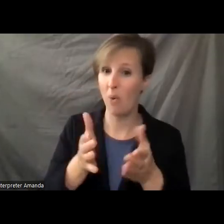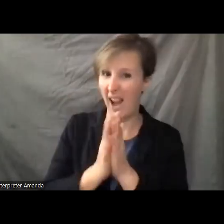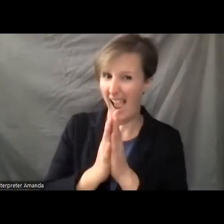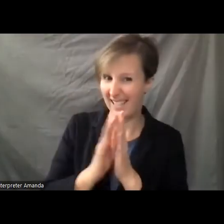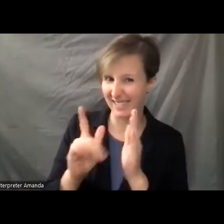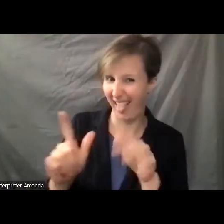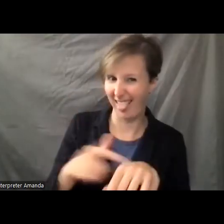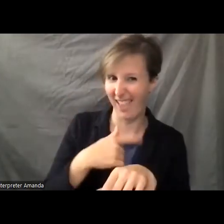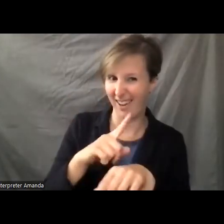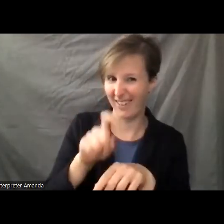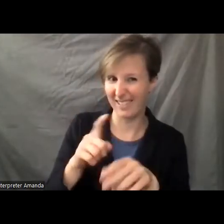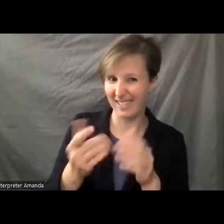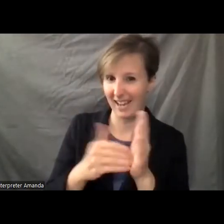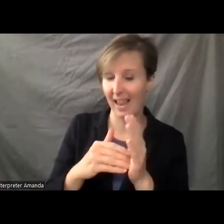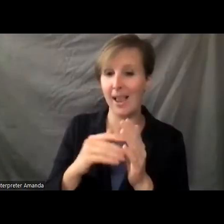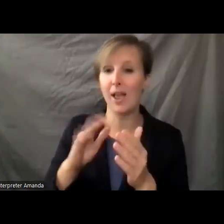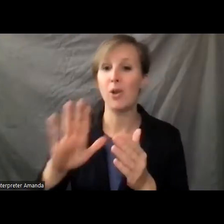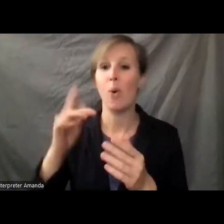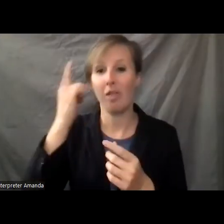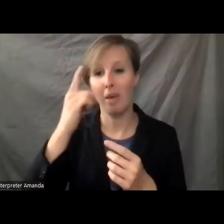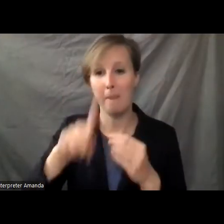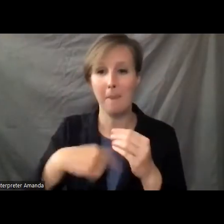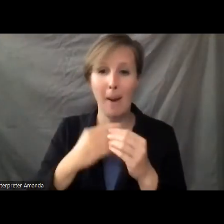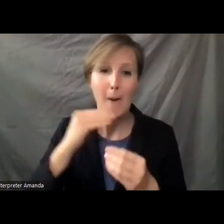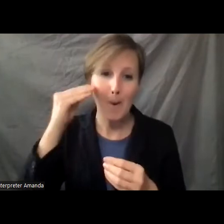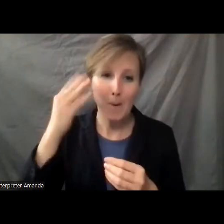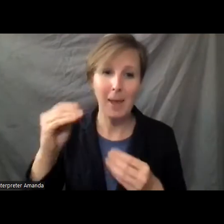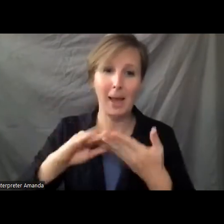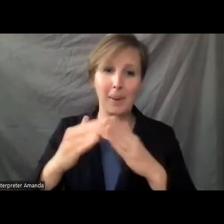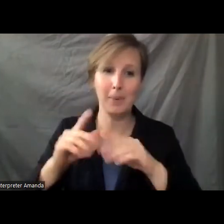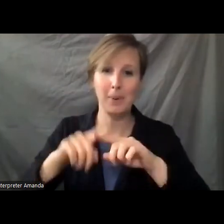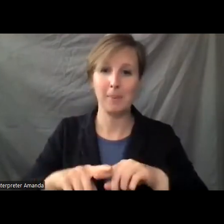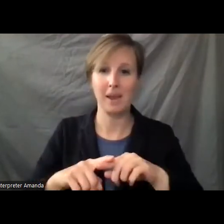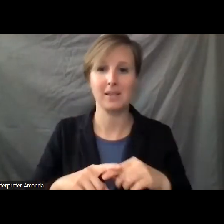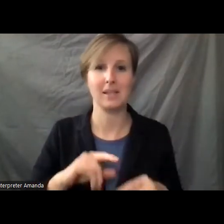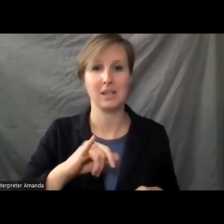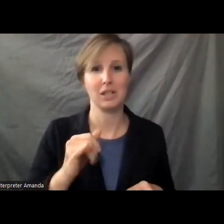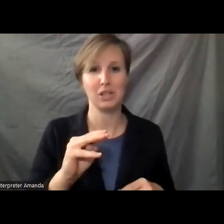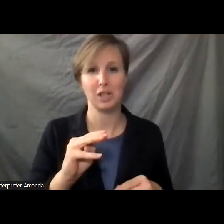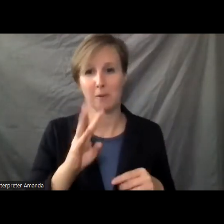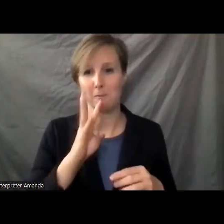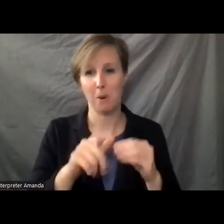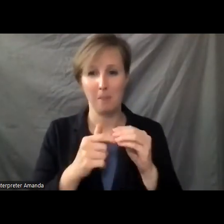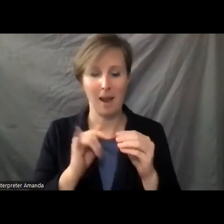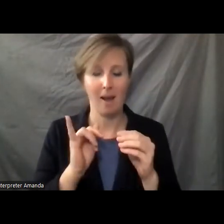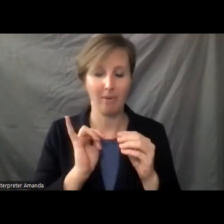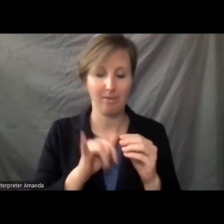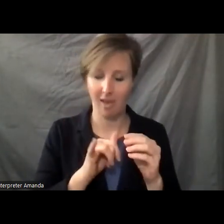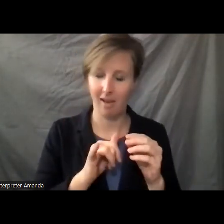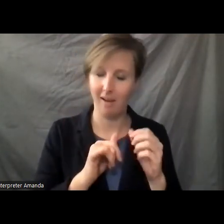So your thoughts on home and community-based services. Okay. Jim has covered the waterfront, which I appreciate. So I'd just like to make three points.